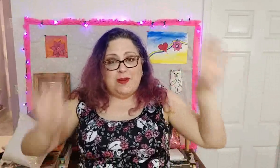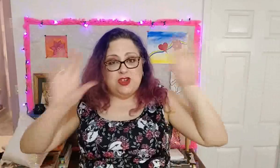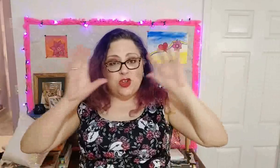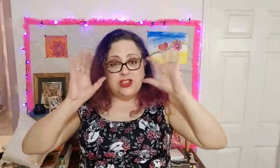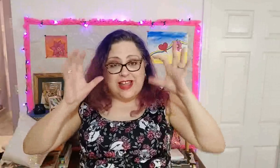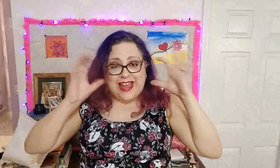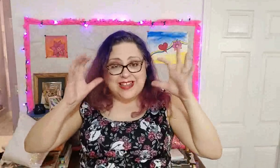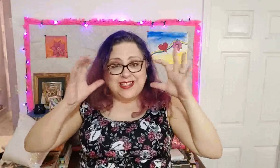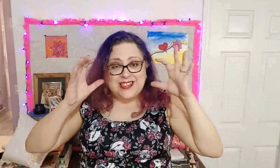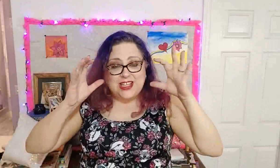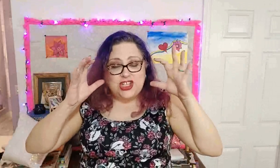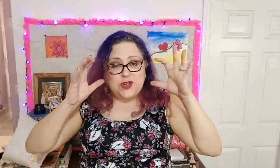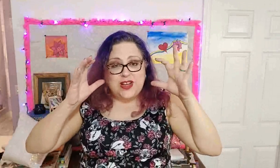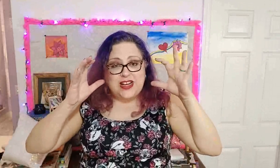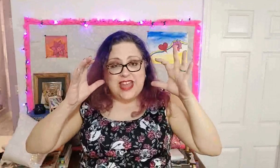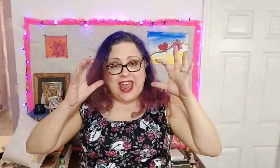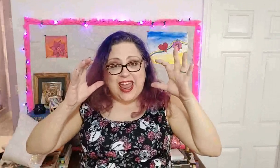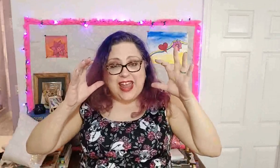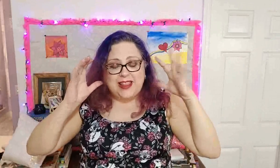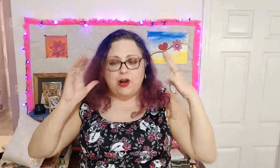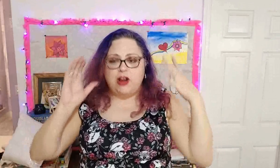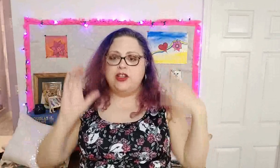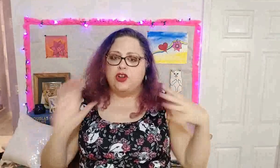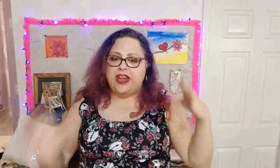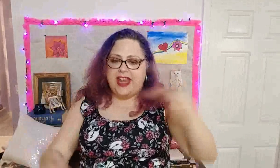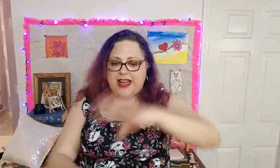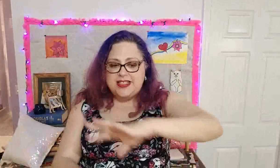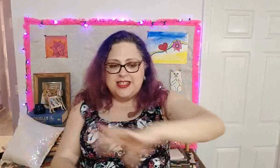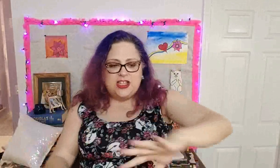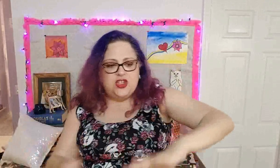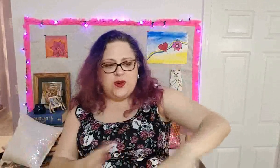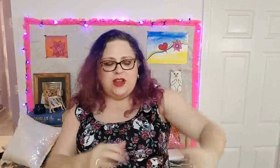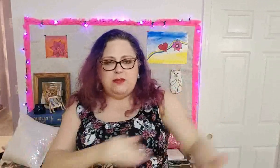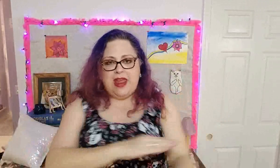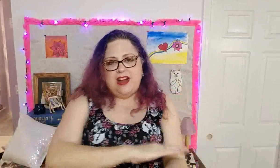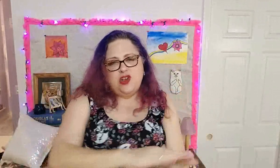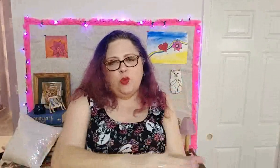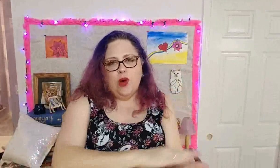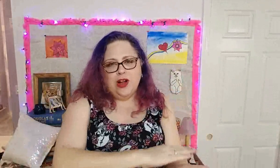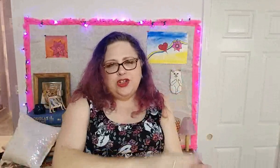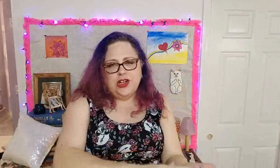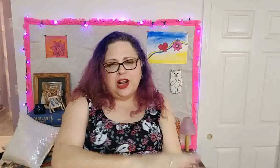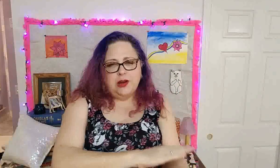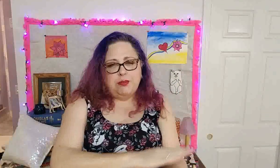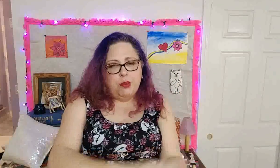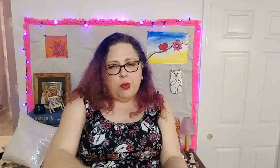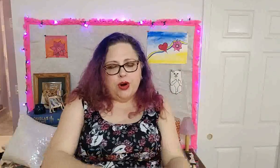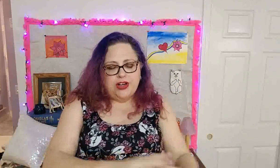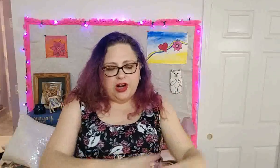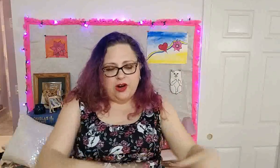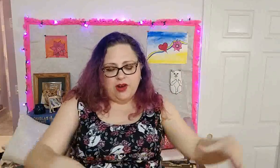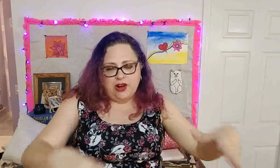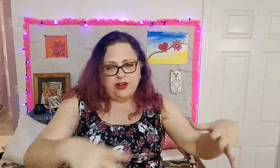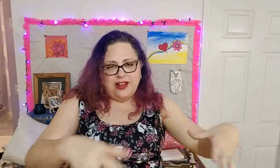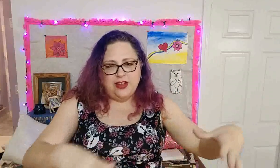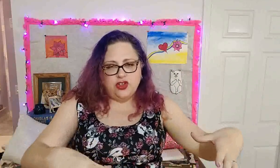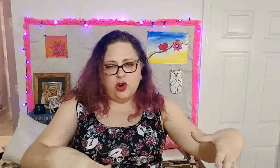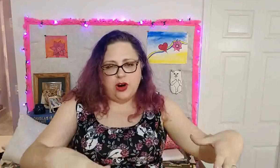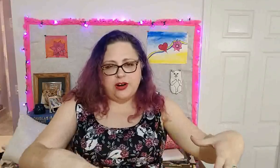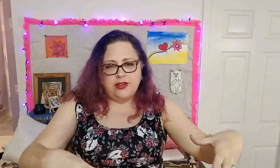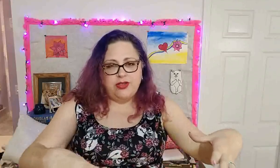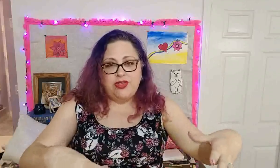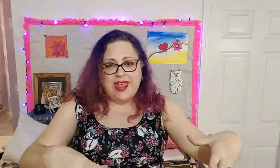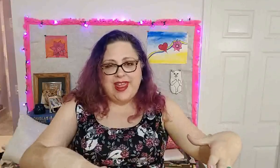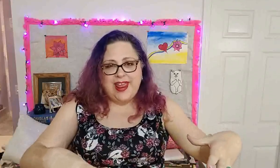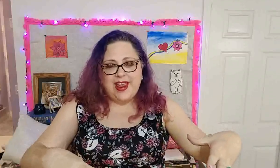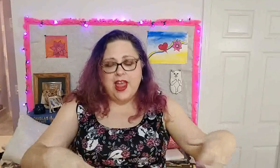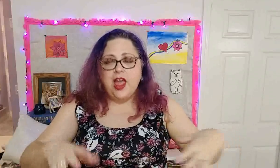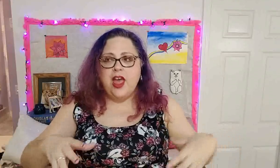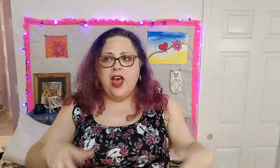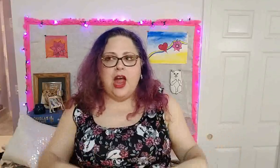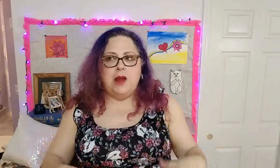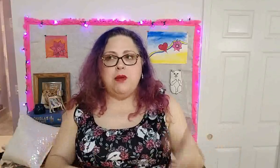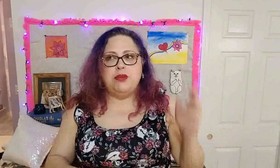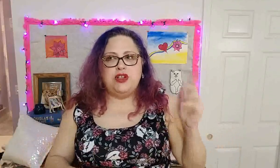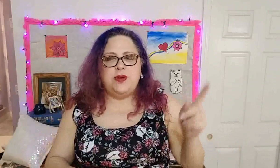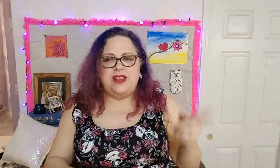special glasses that you can get. There are little kits that you can make to watch it on a board, you know, underneath a dark thing. I remember doing